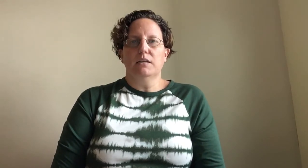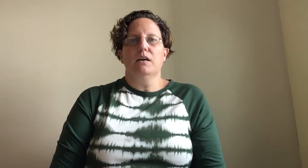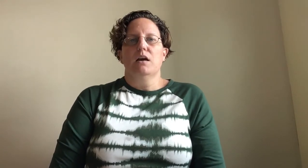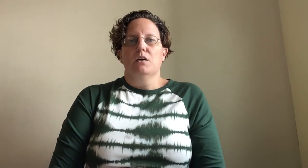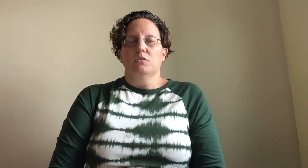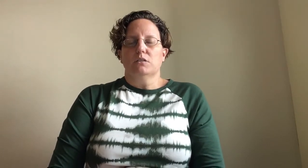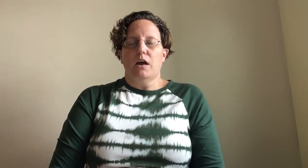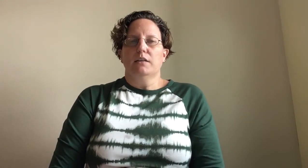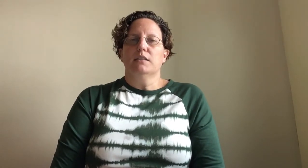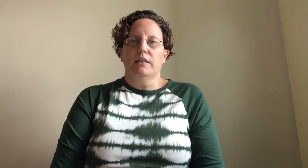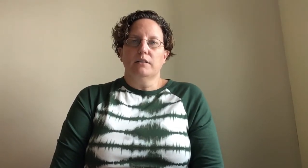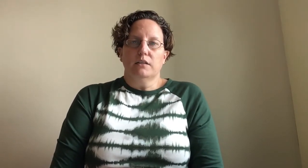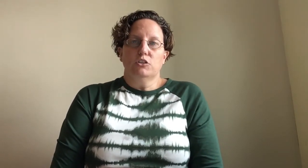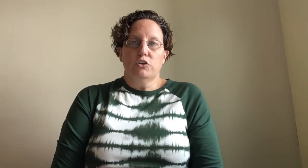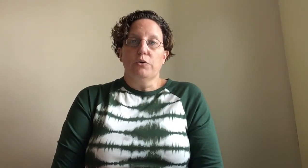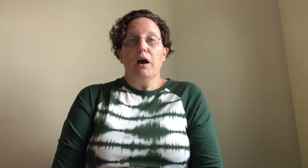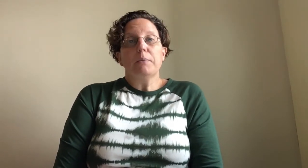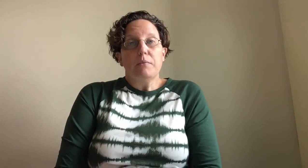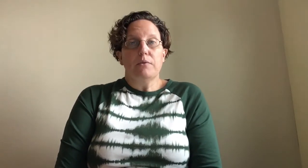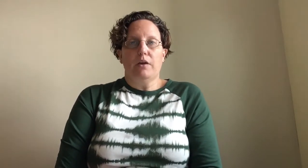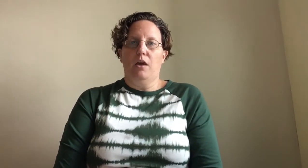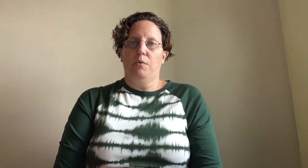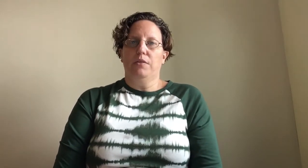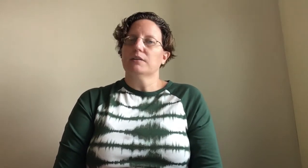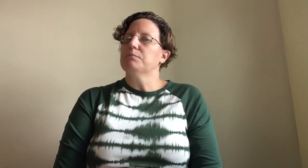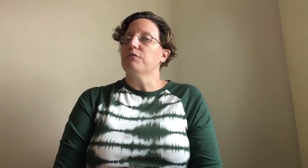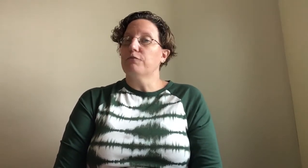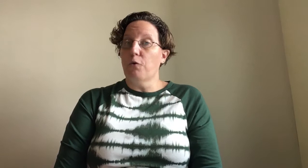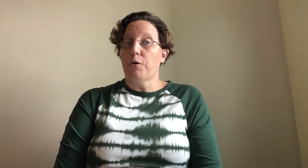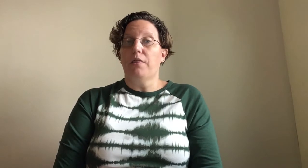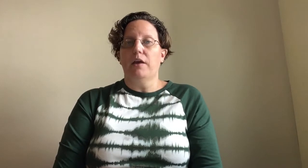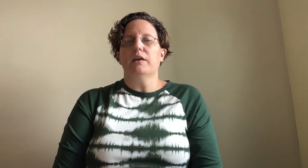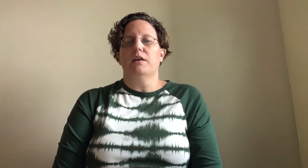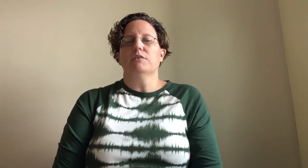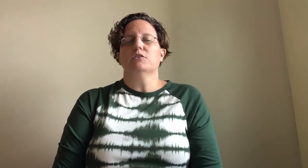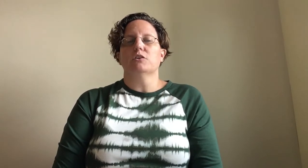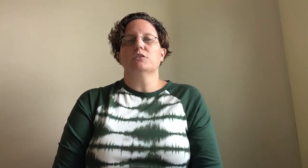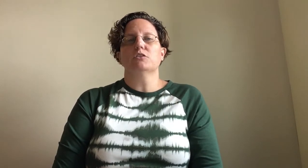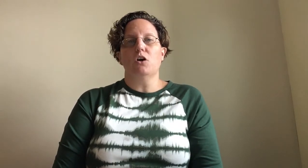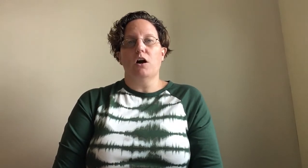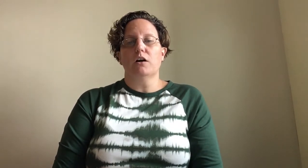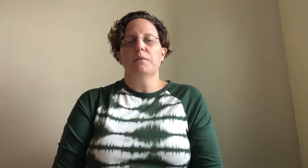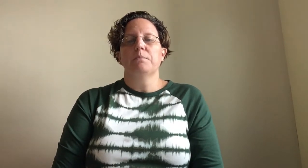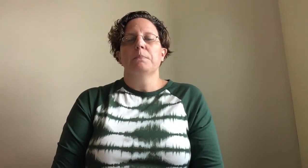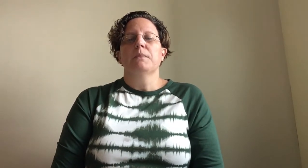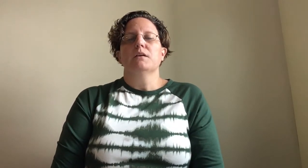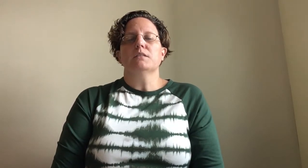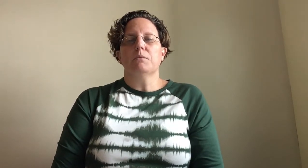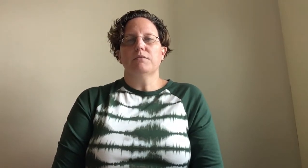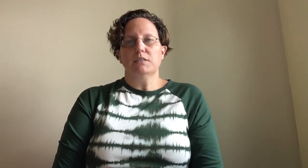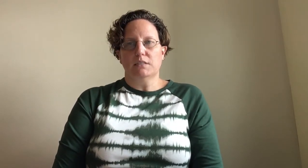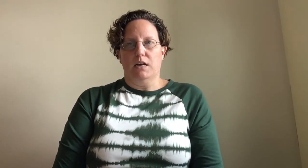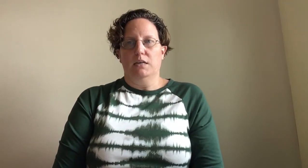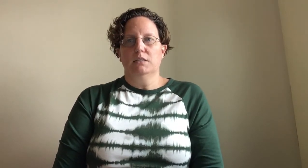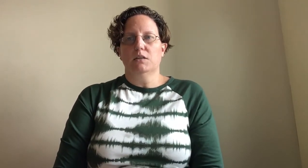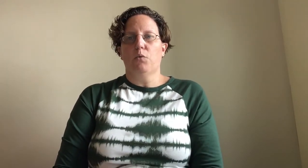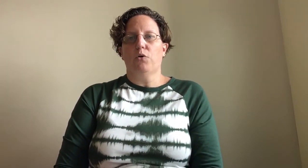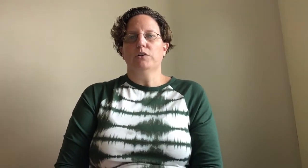signs that they'll need to know to help communicate with us before they can even start to talk. Some of the signs that we're going to